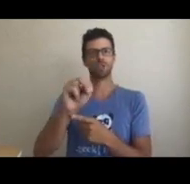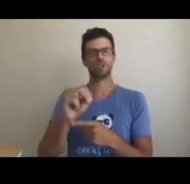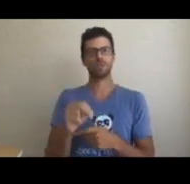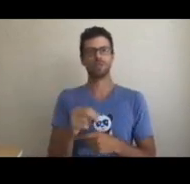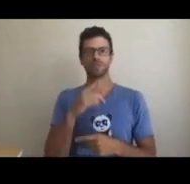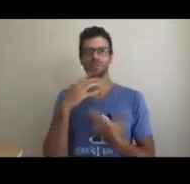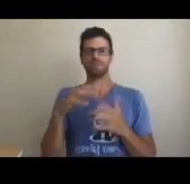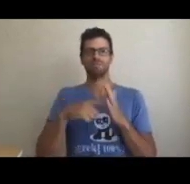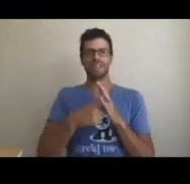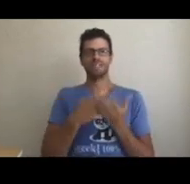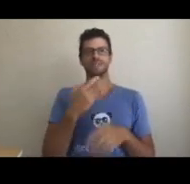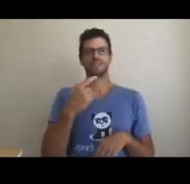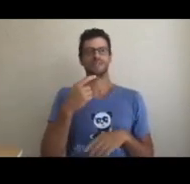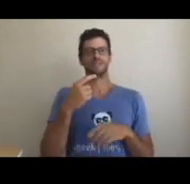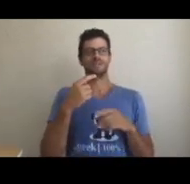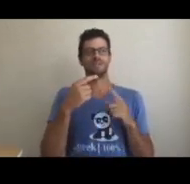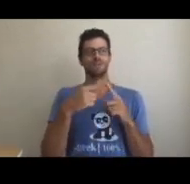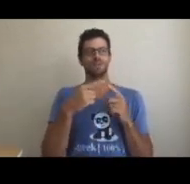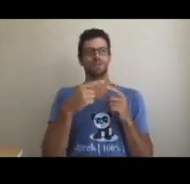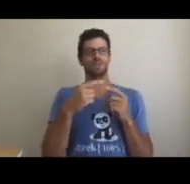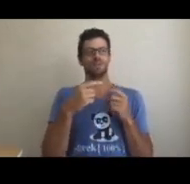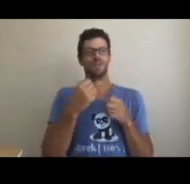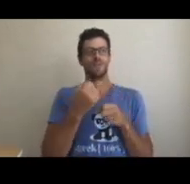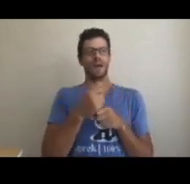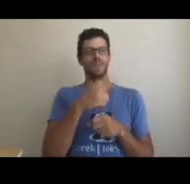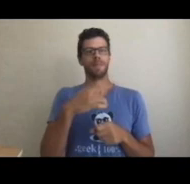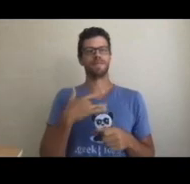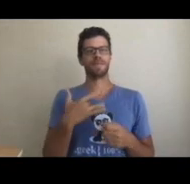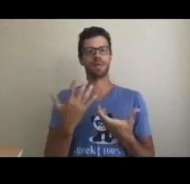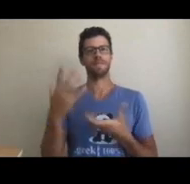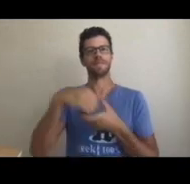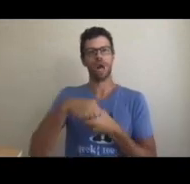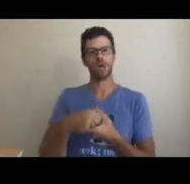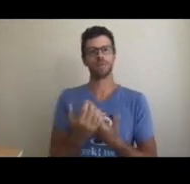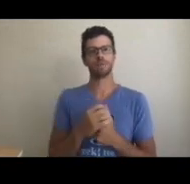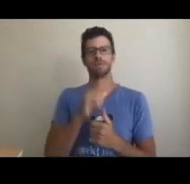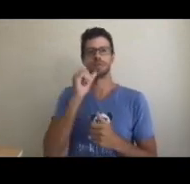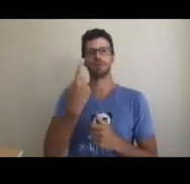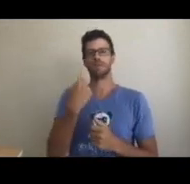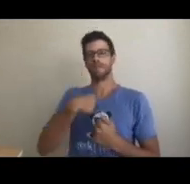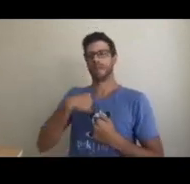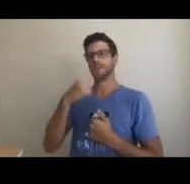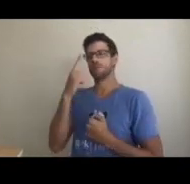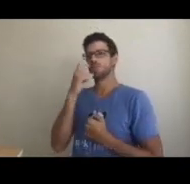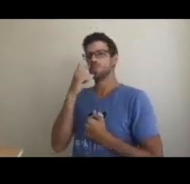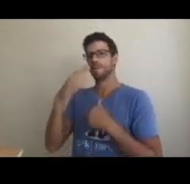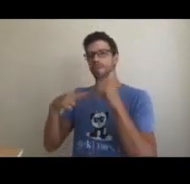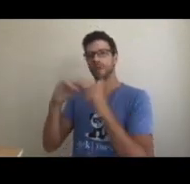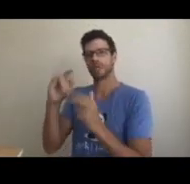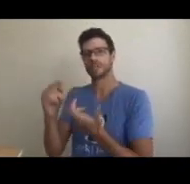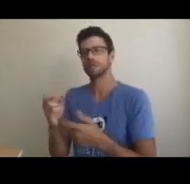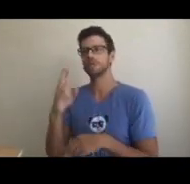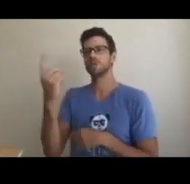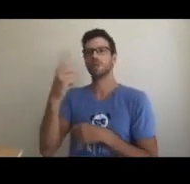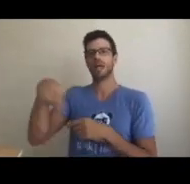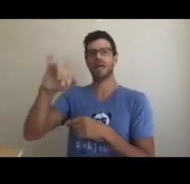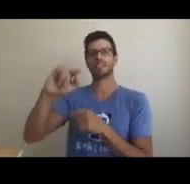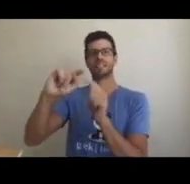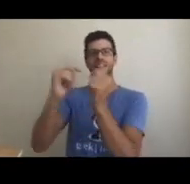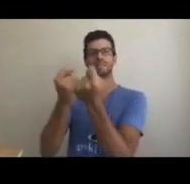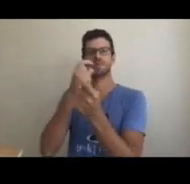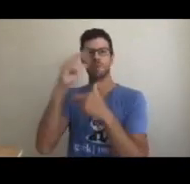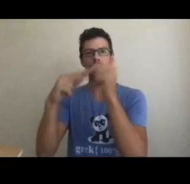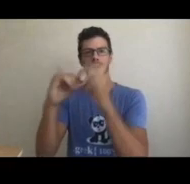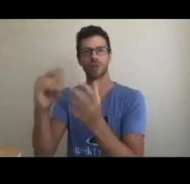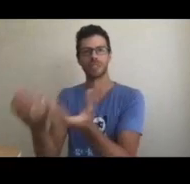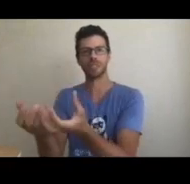It boosts morale to see their contributions come to fruition. It is important that they feel included, and it's not just the IT people